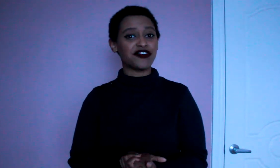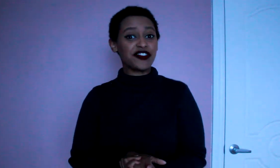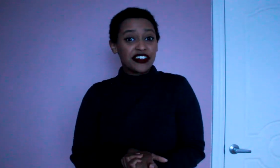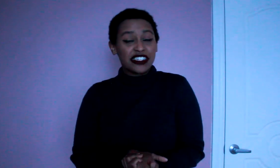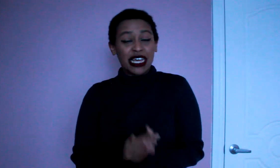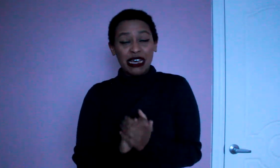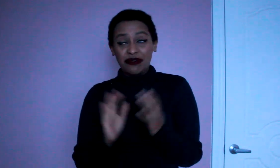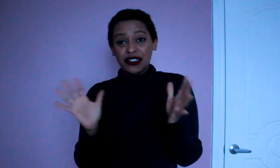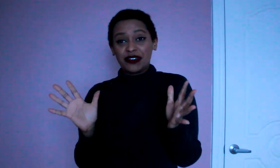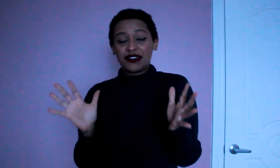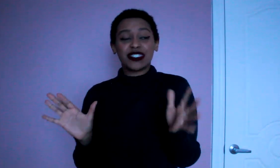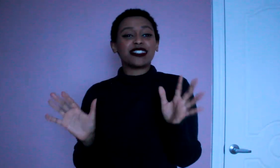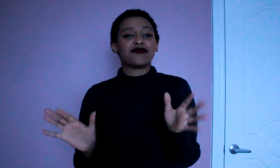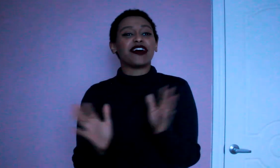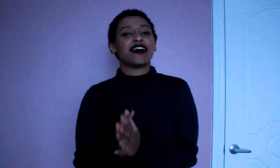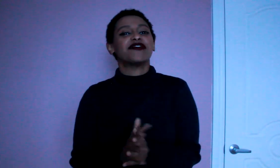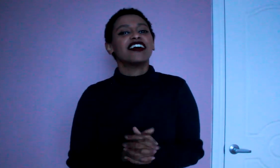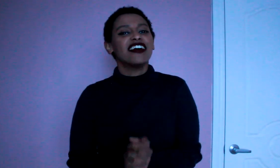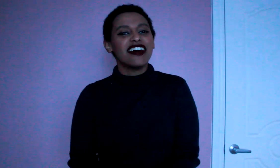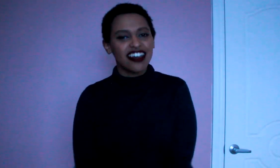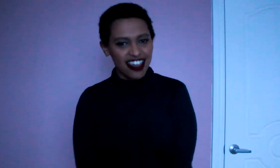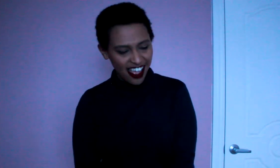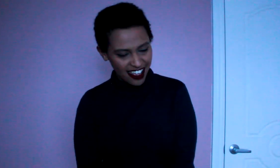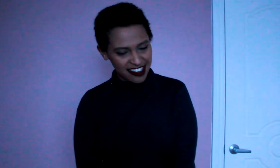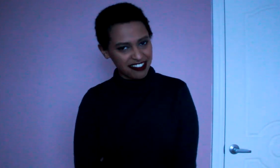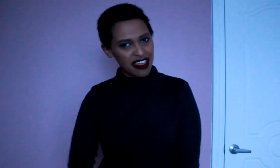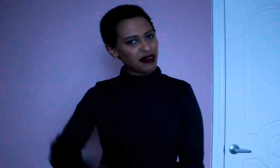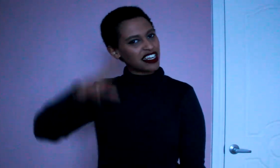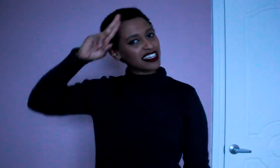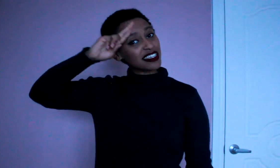first episode of season five until then my ninjas